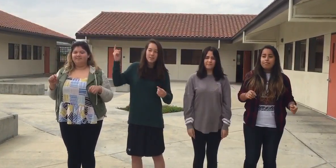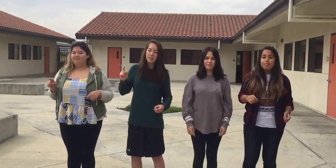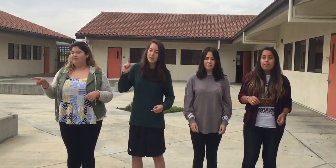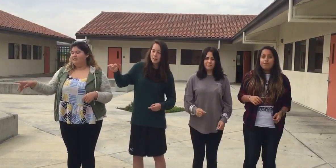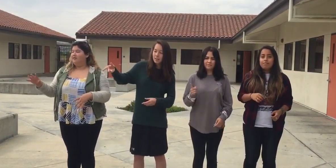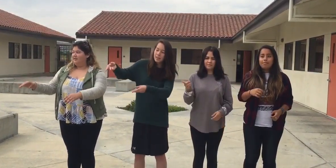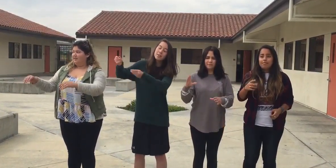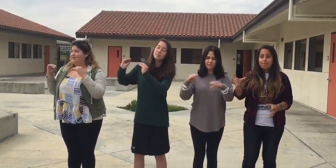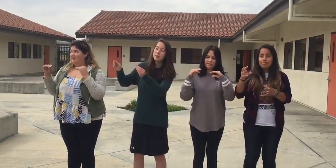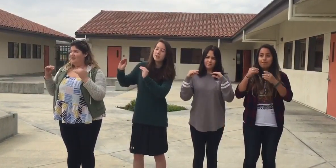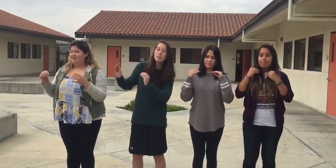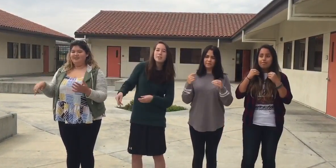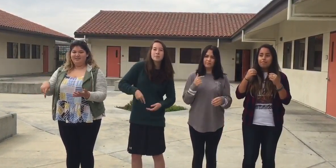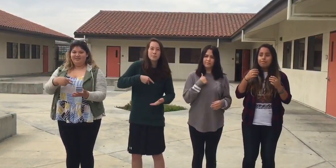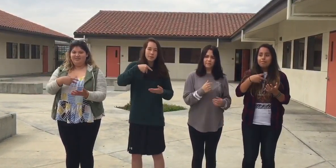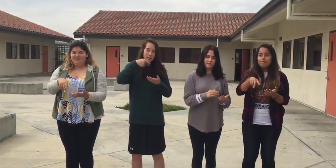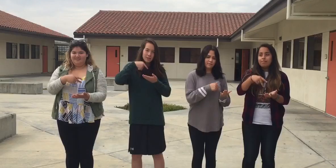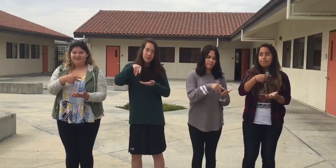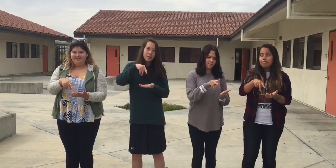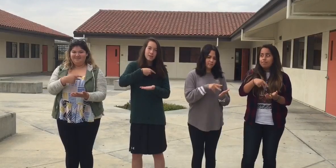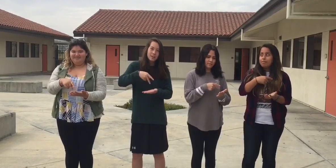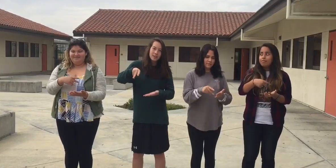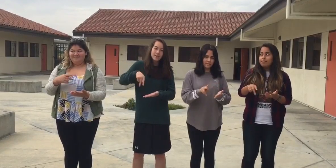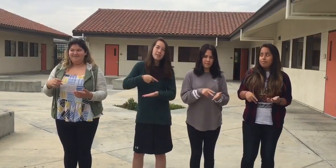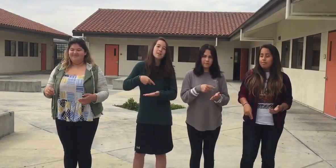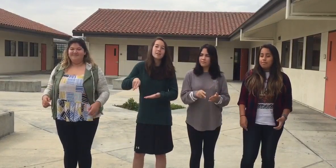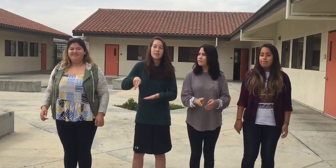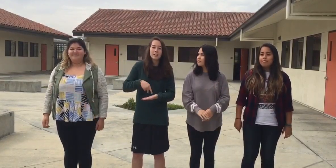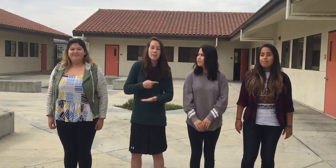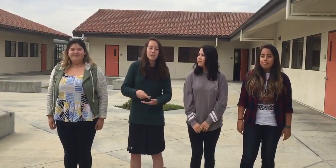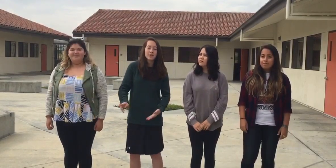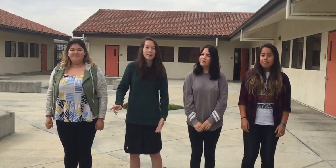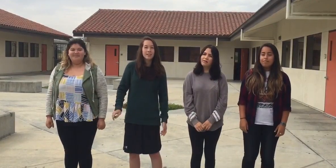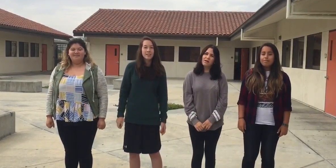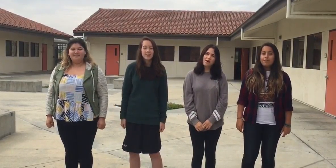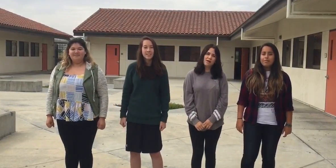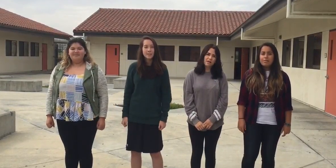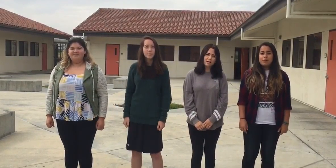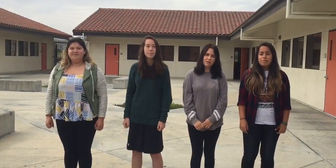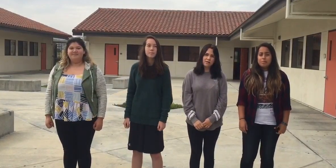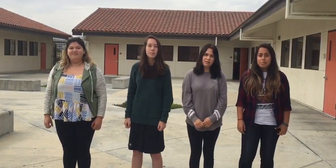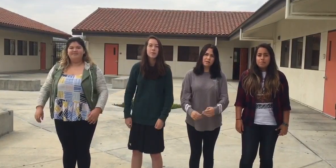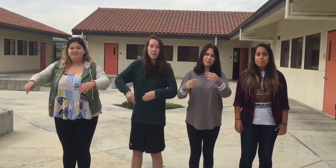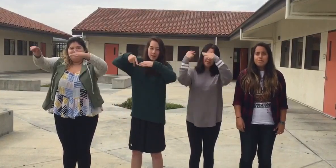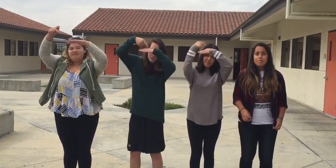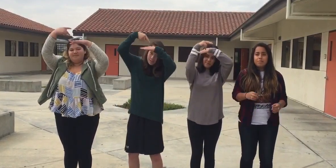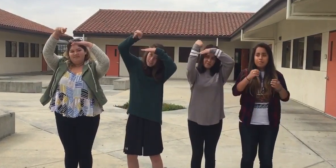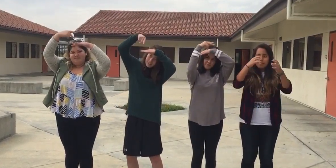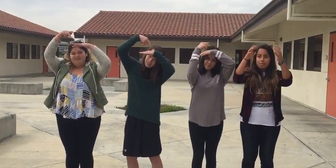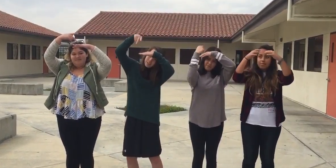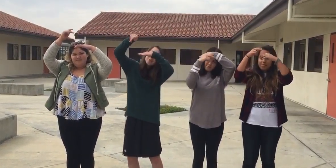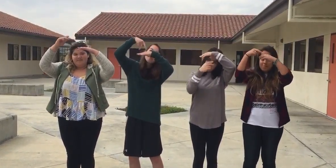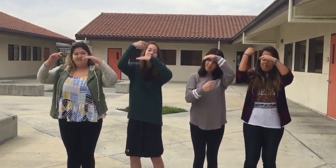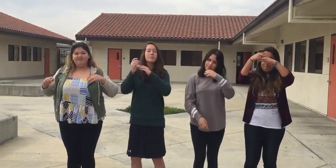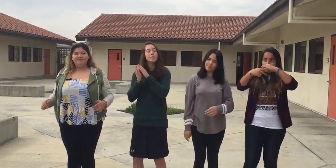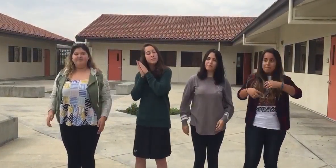Cause I'd get a thousand hugs From ten thousand lightning bugs As they tried to teach me